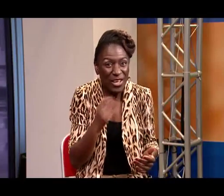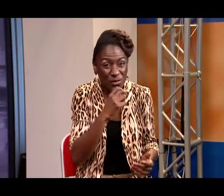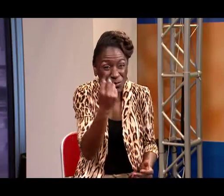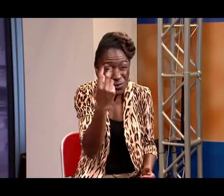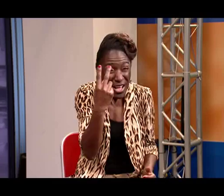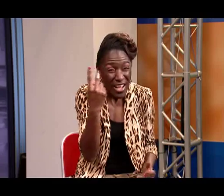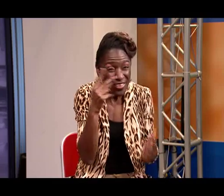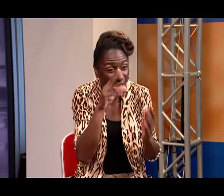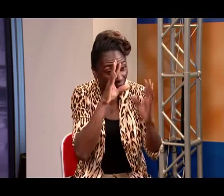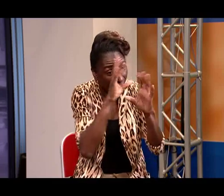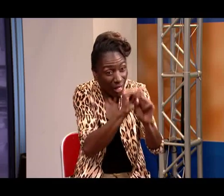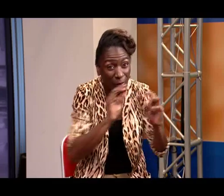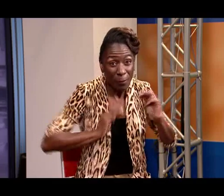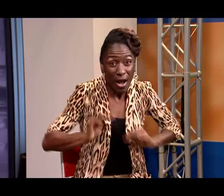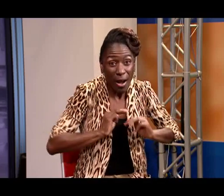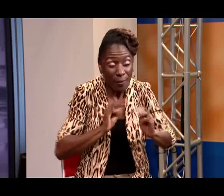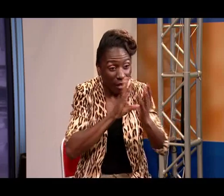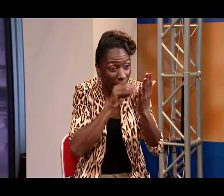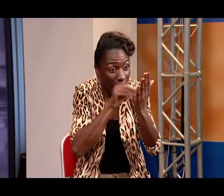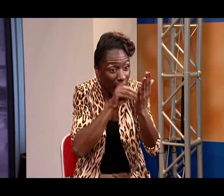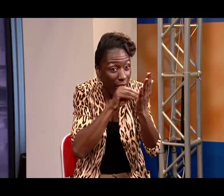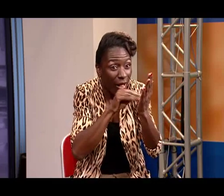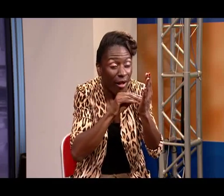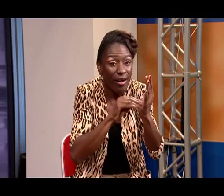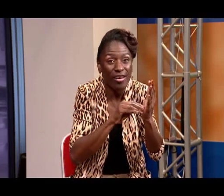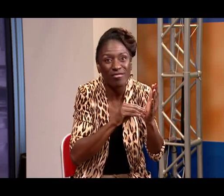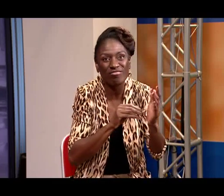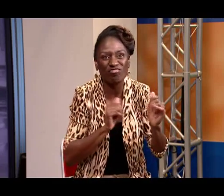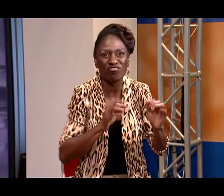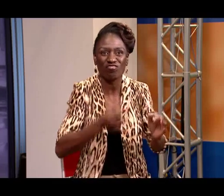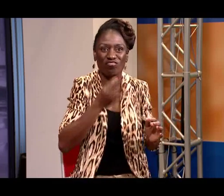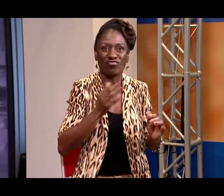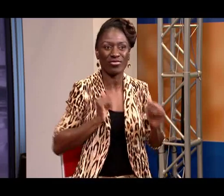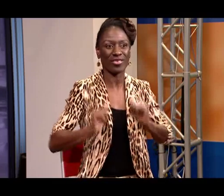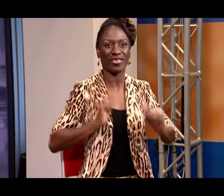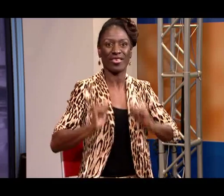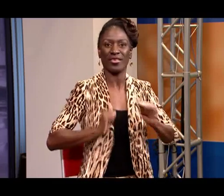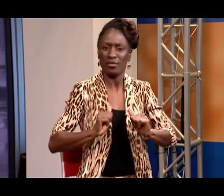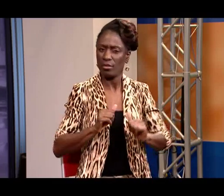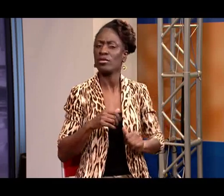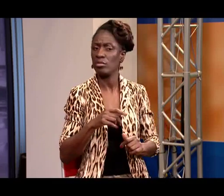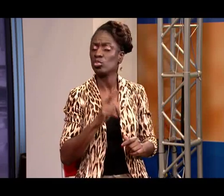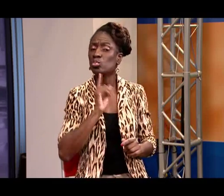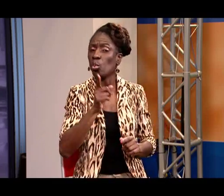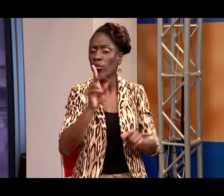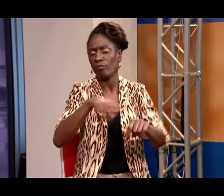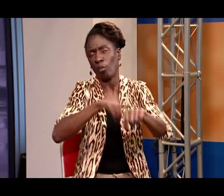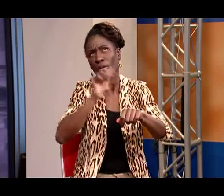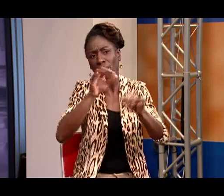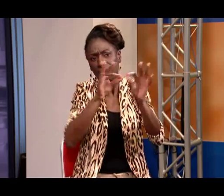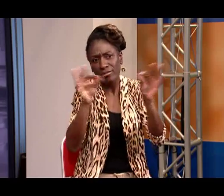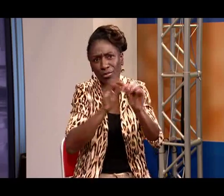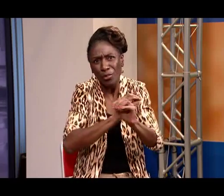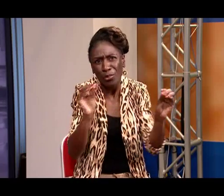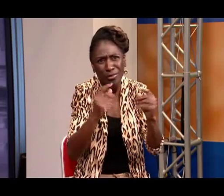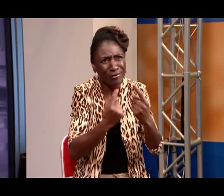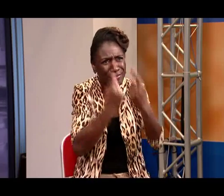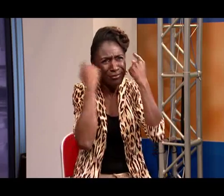wow at the age of 12 getting involved in mime artistry and then getting to where you are now